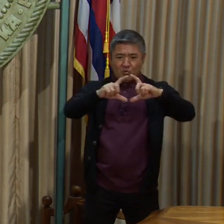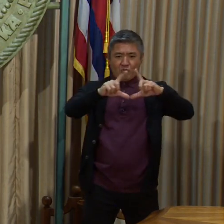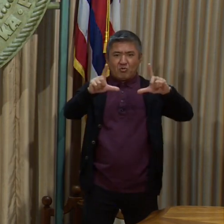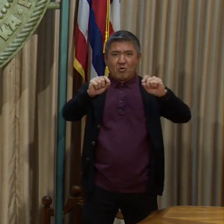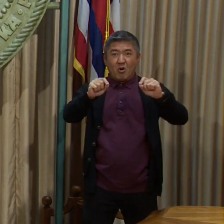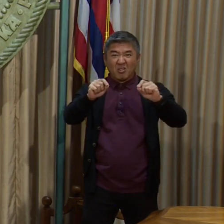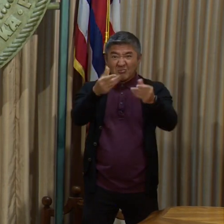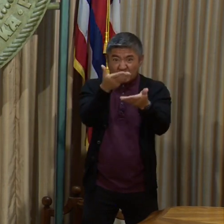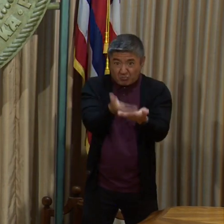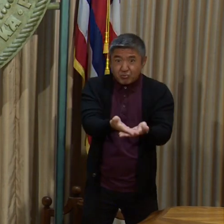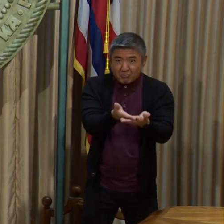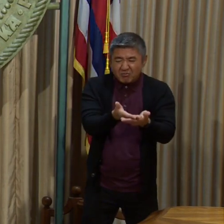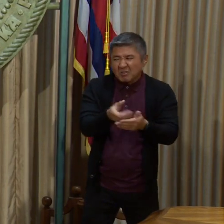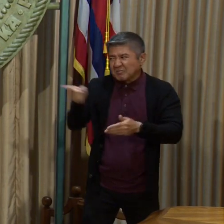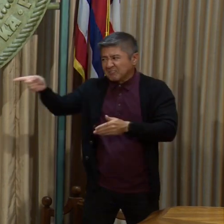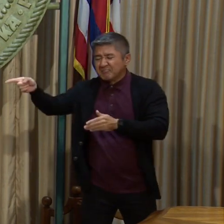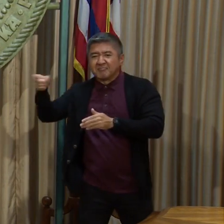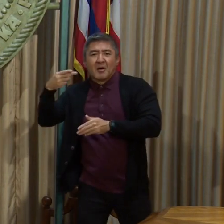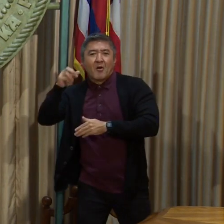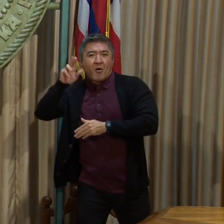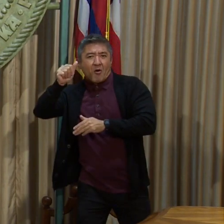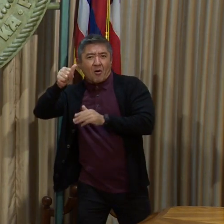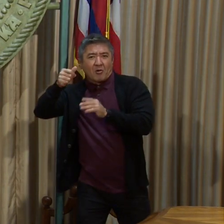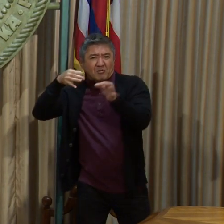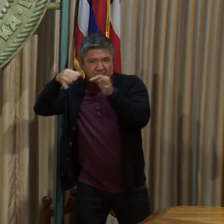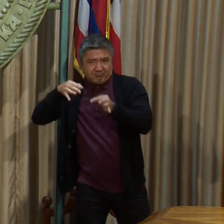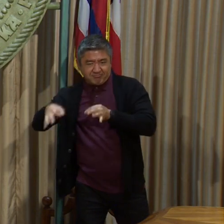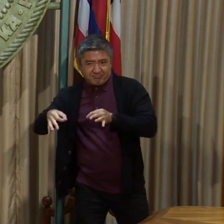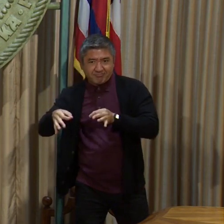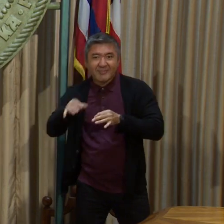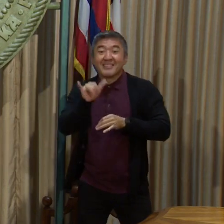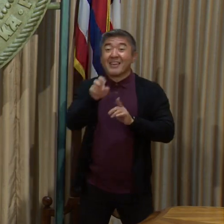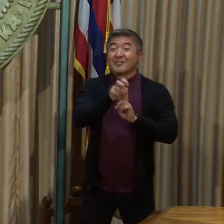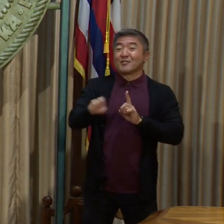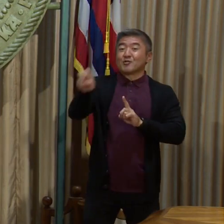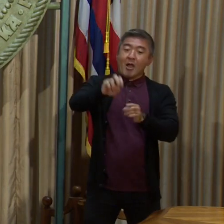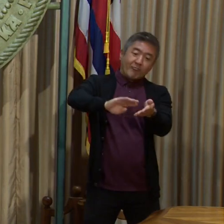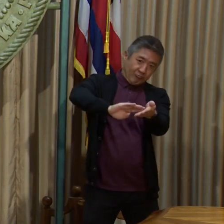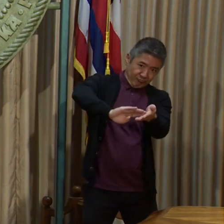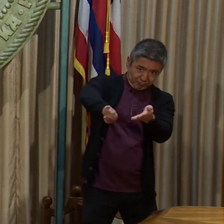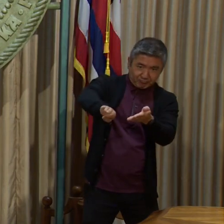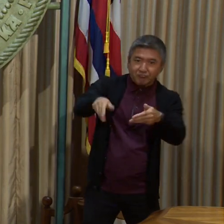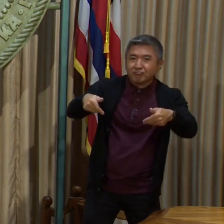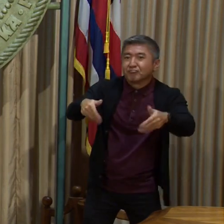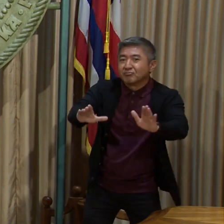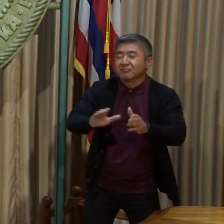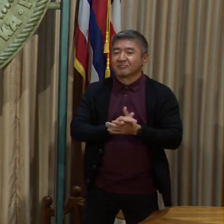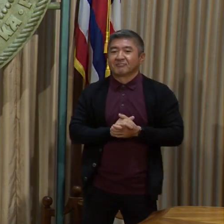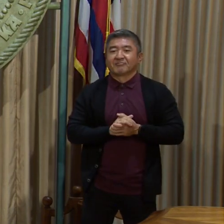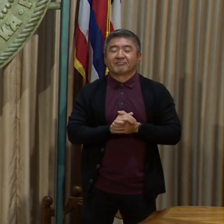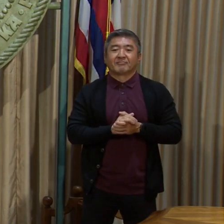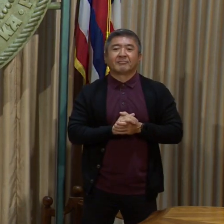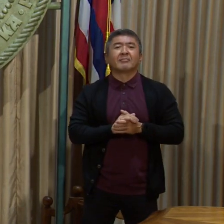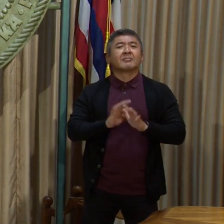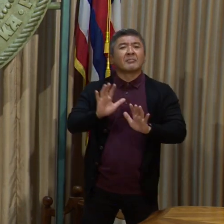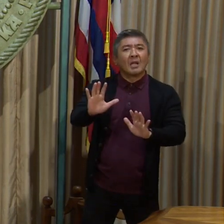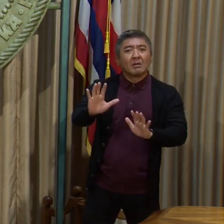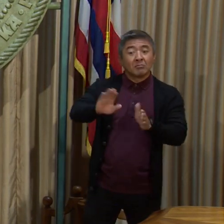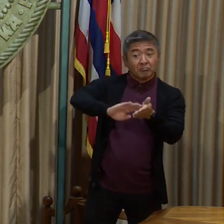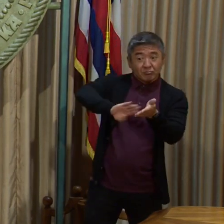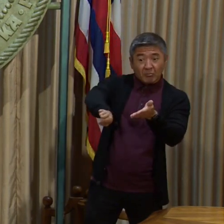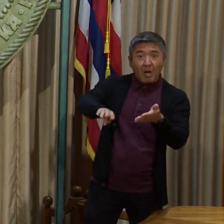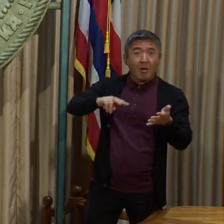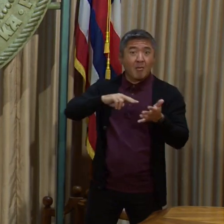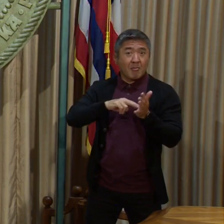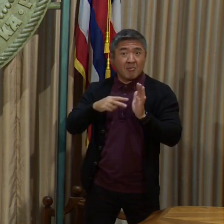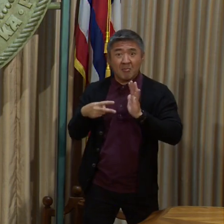details. It is a travel exception. It is a part of the Safe Travels program. It's not meant to stop